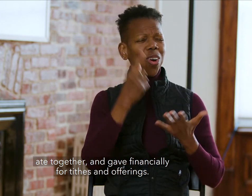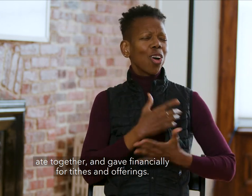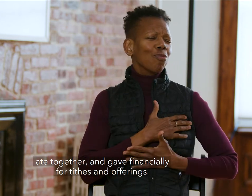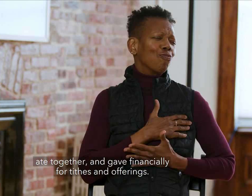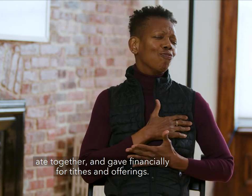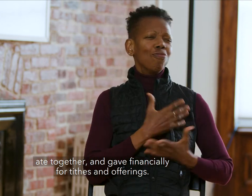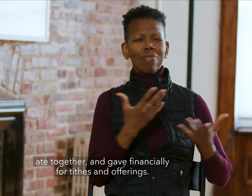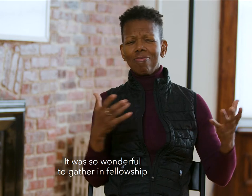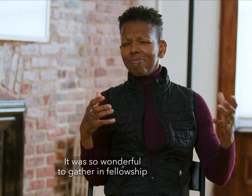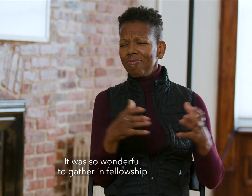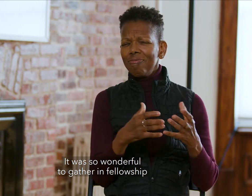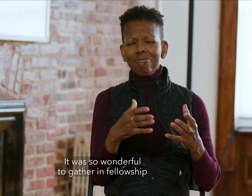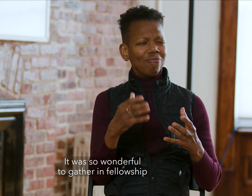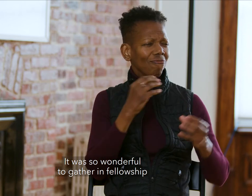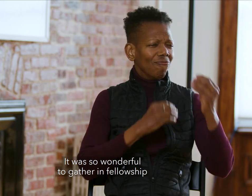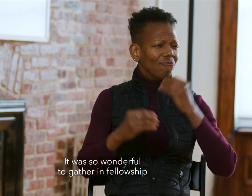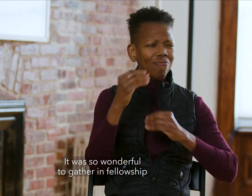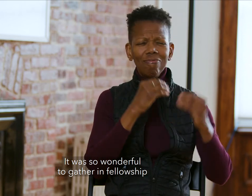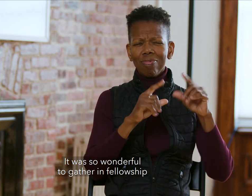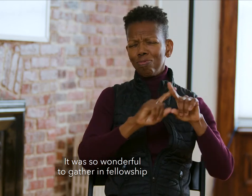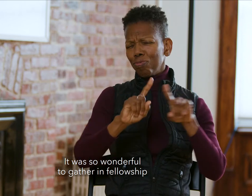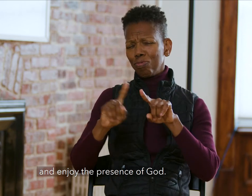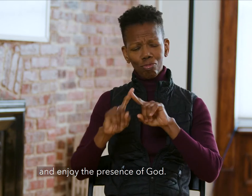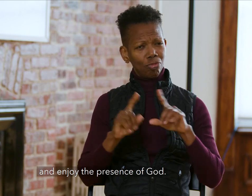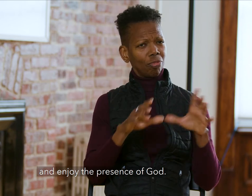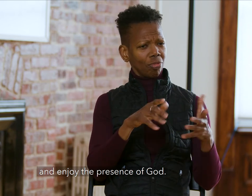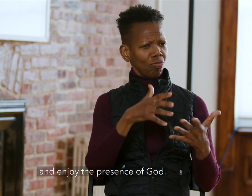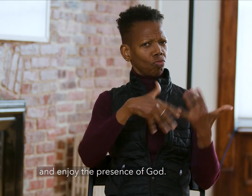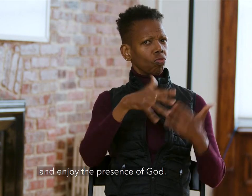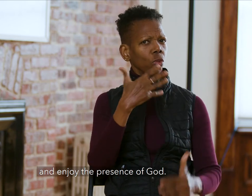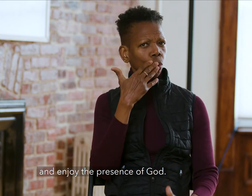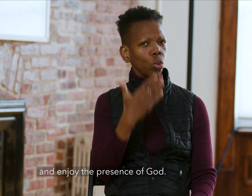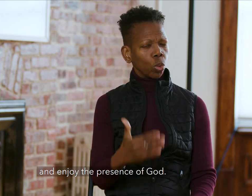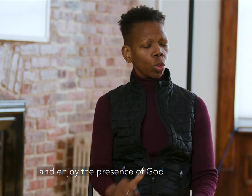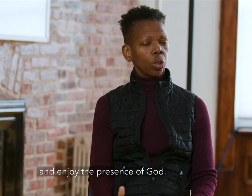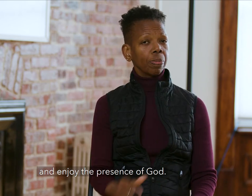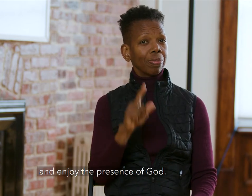tithes and offerings. It was so wonderful to gather in fellowship and enjoy the presence of God.